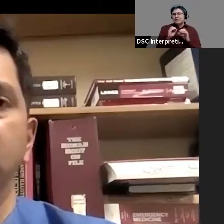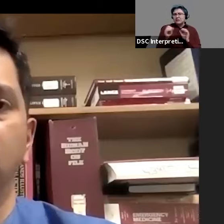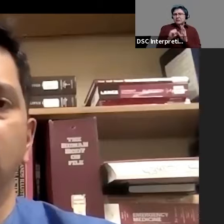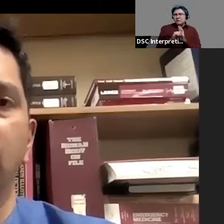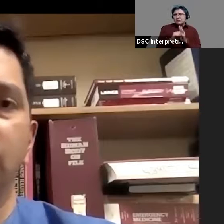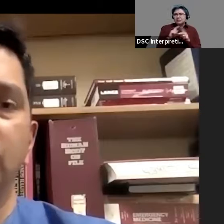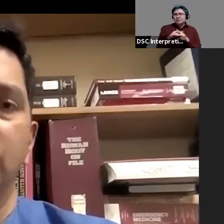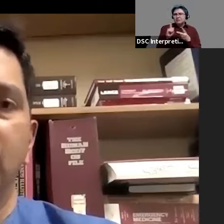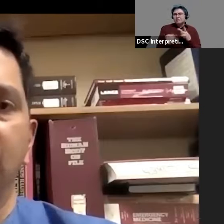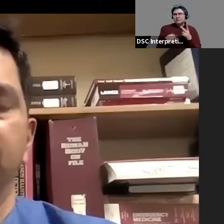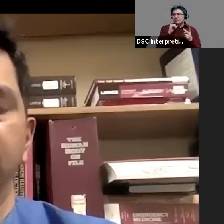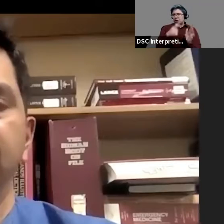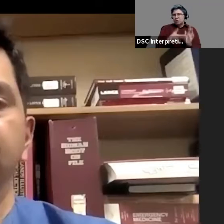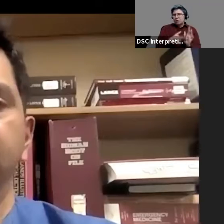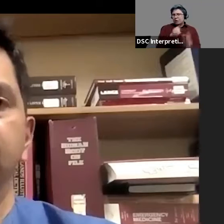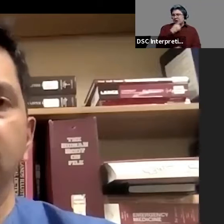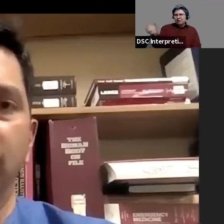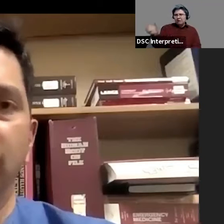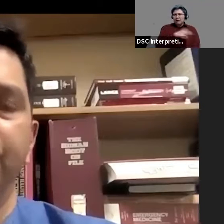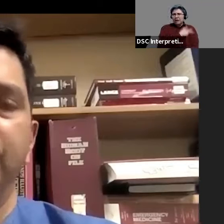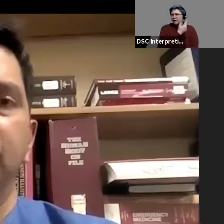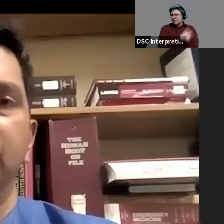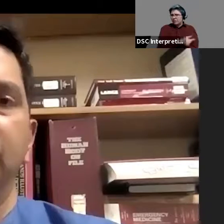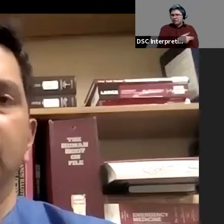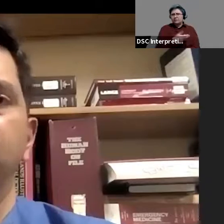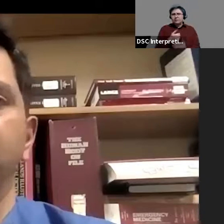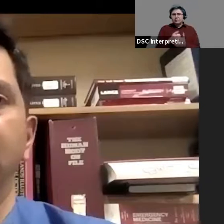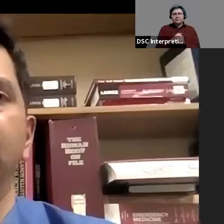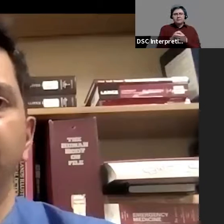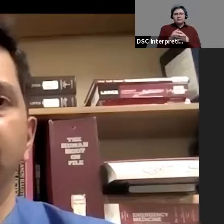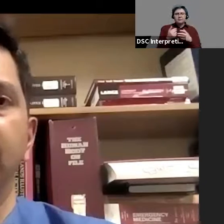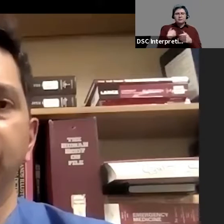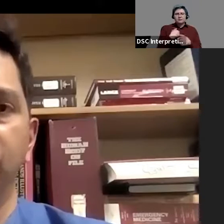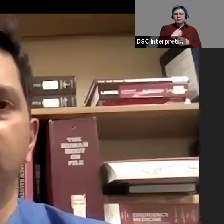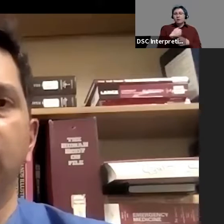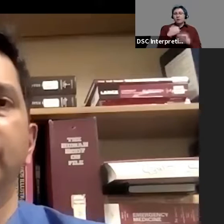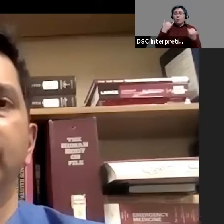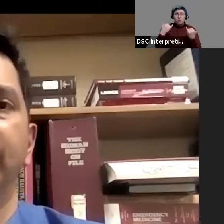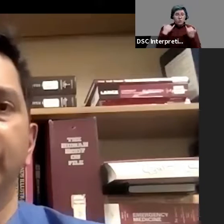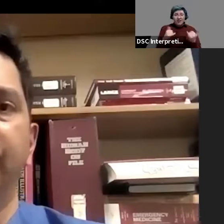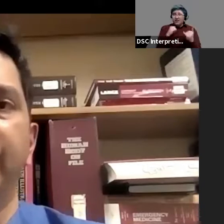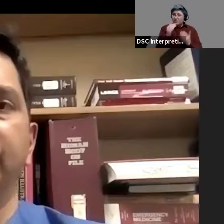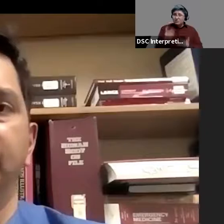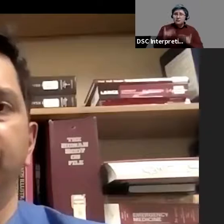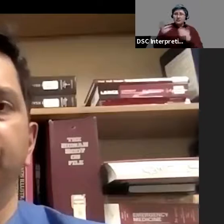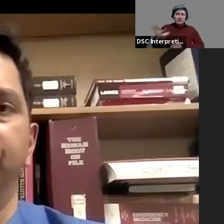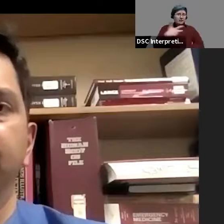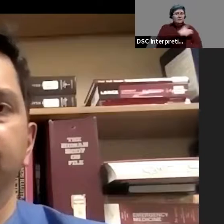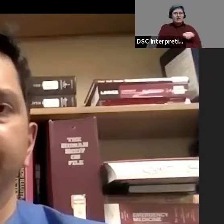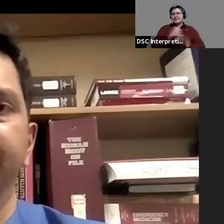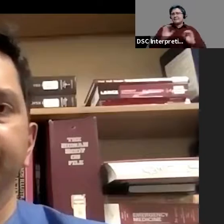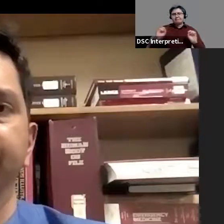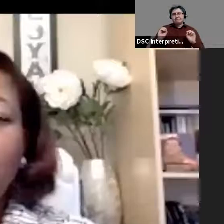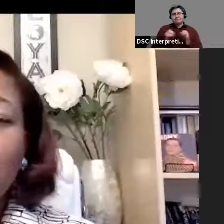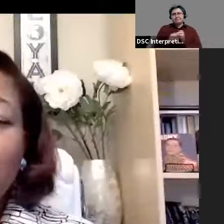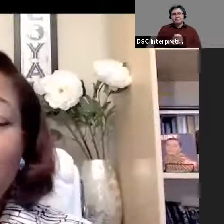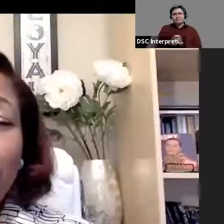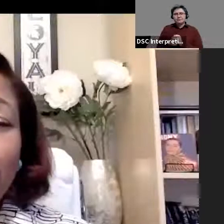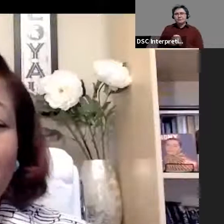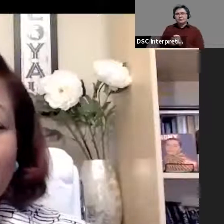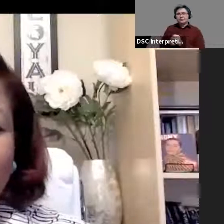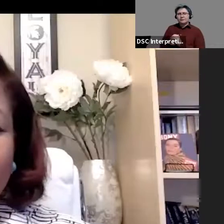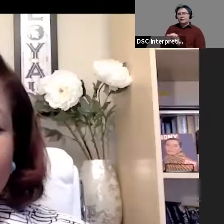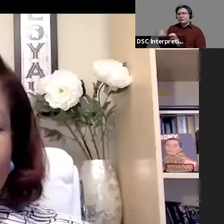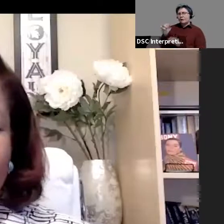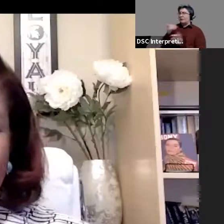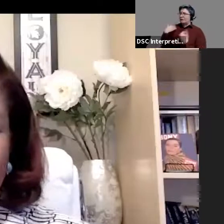don't require hospitalizations in general. Do not recommend at this point that they get the vaccine. Well, you